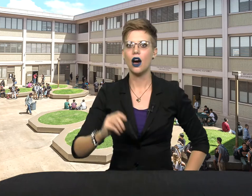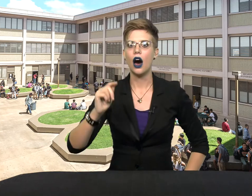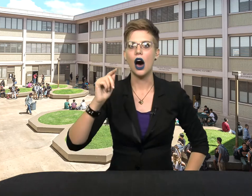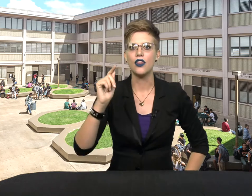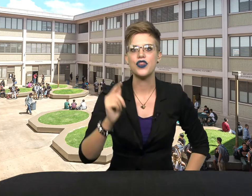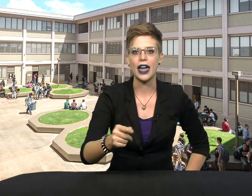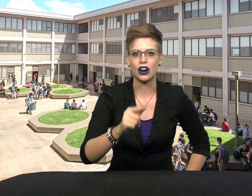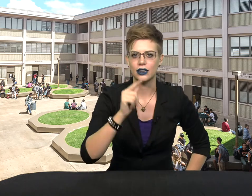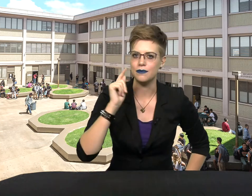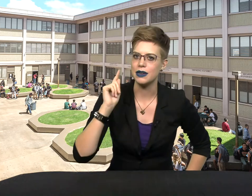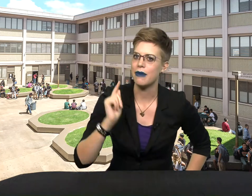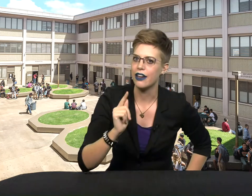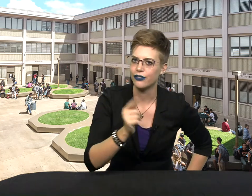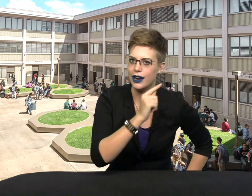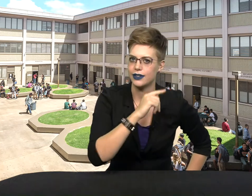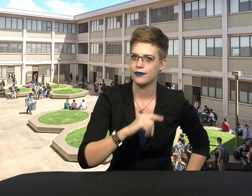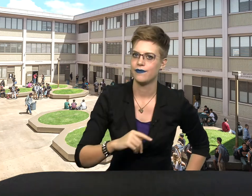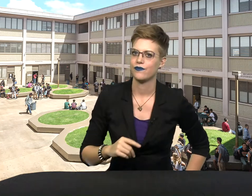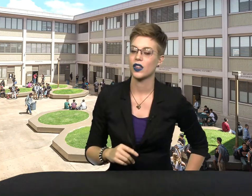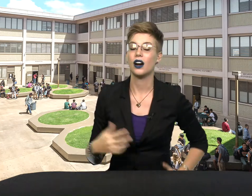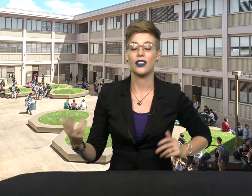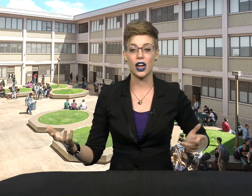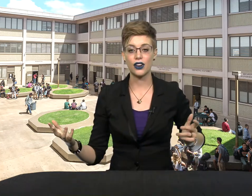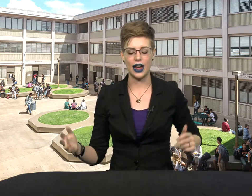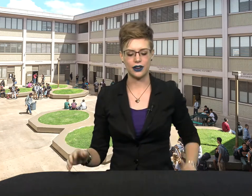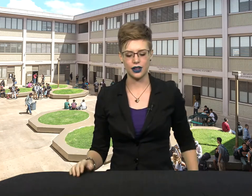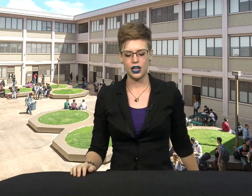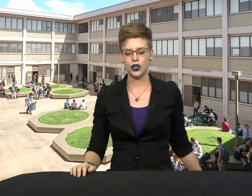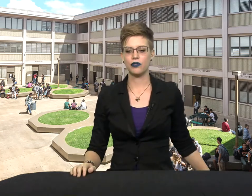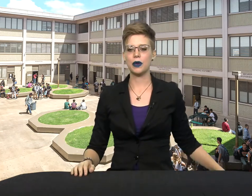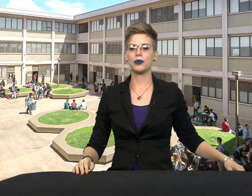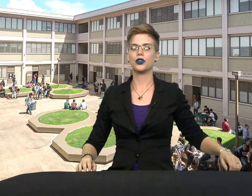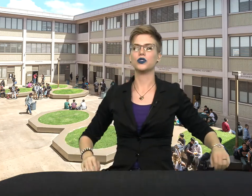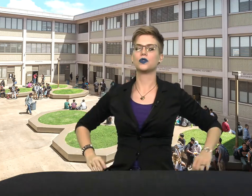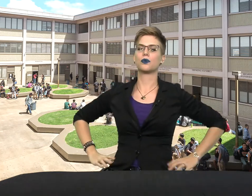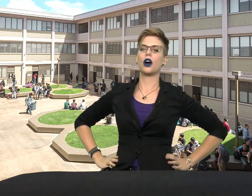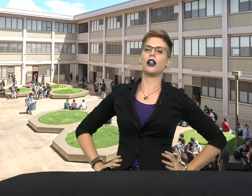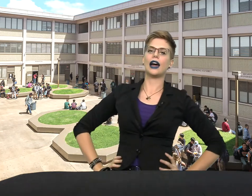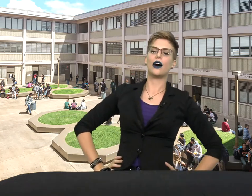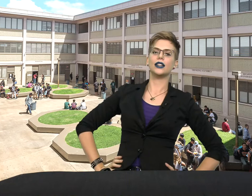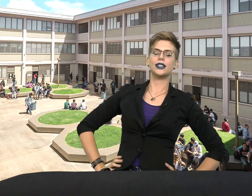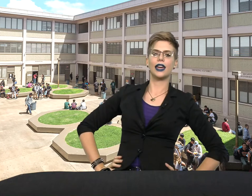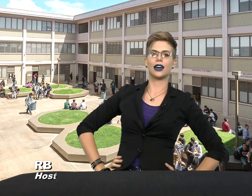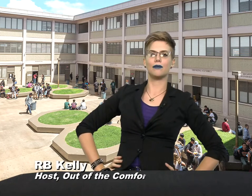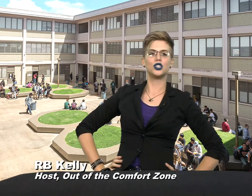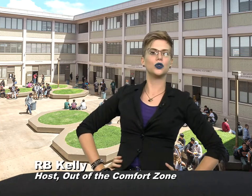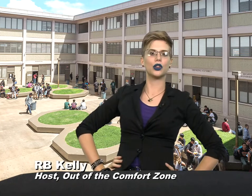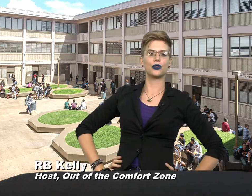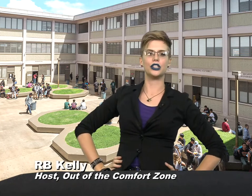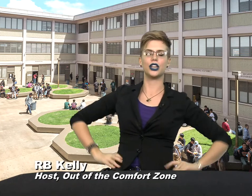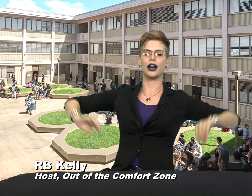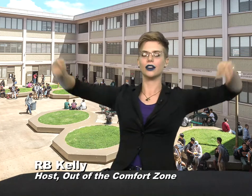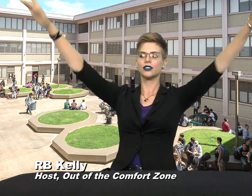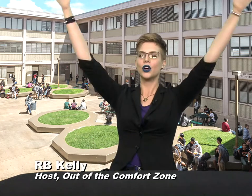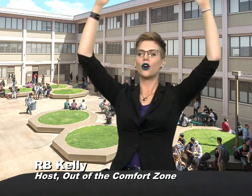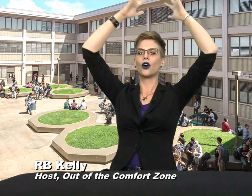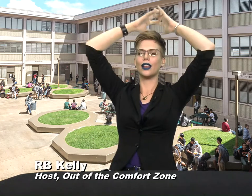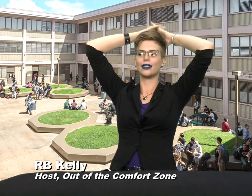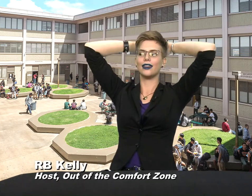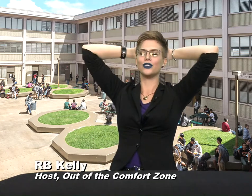They are going to be my friend. On the other hand, you have people who sprawl out and take up two or three chairs, or like they even do